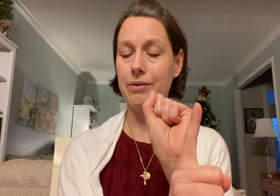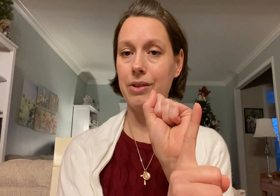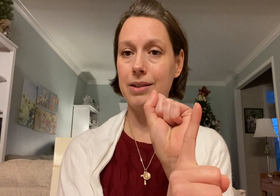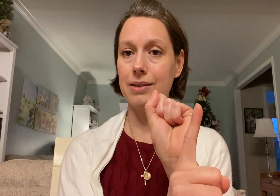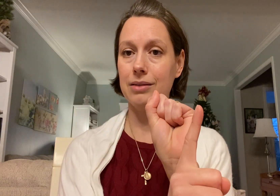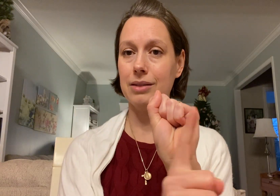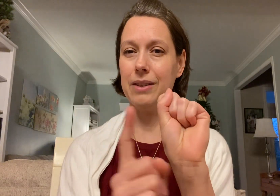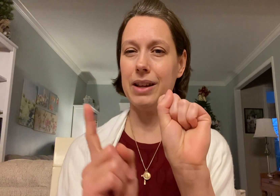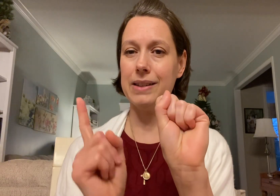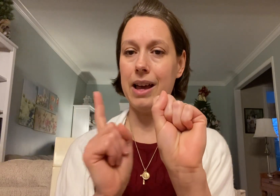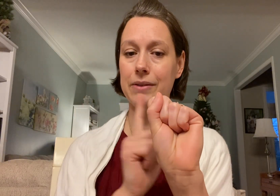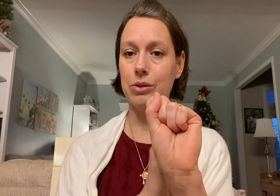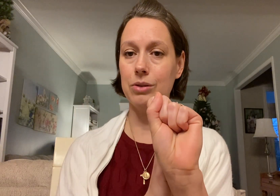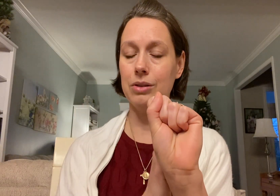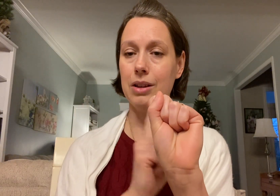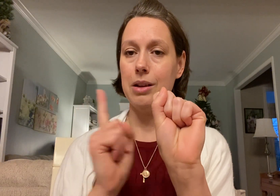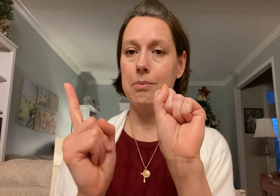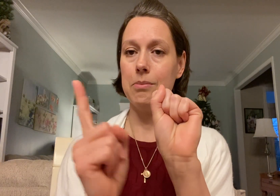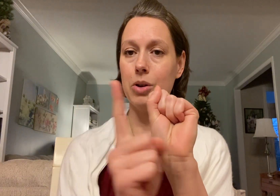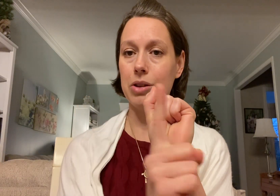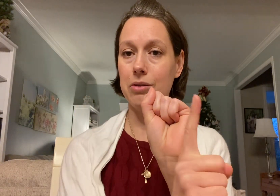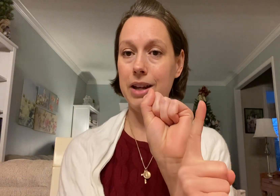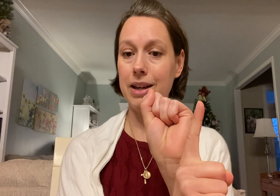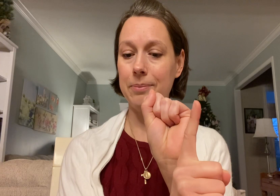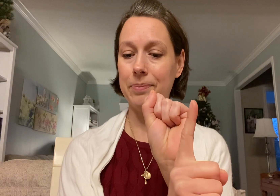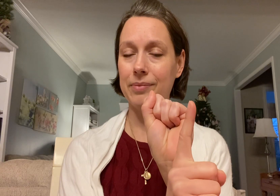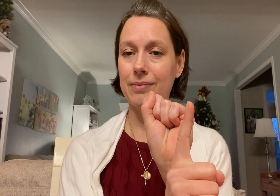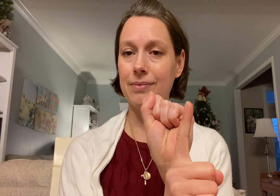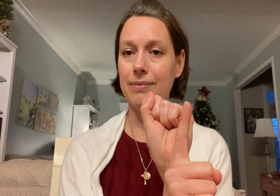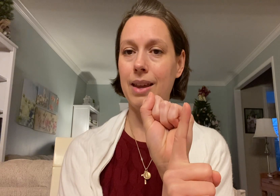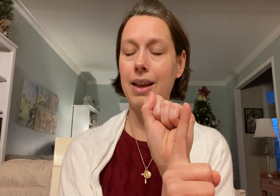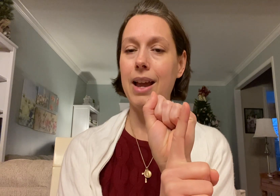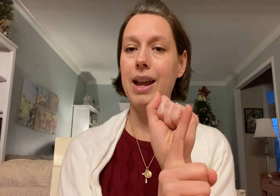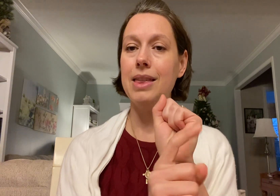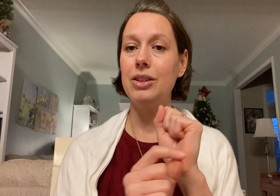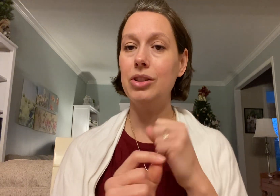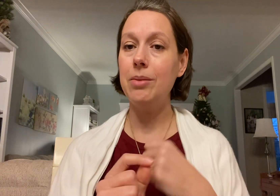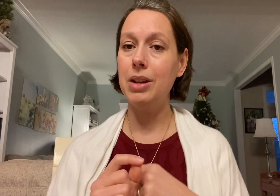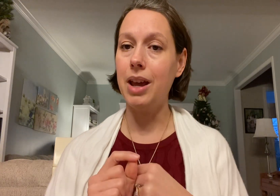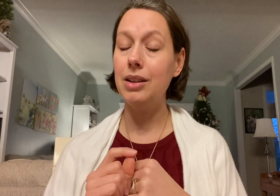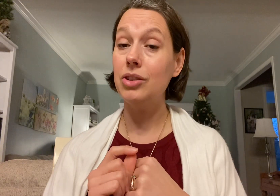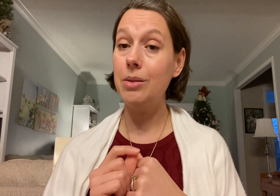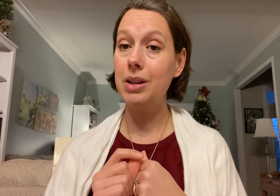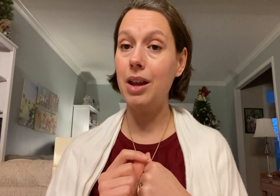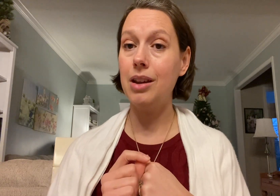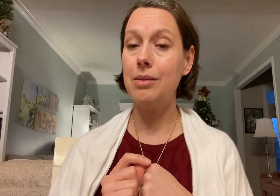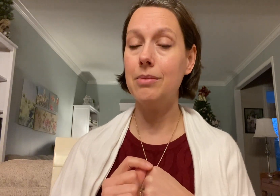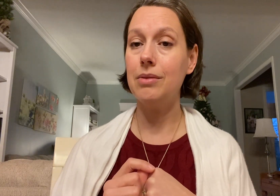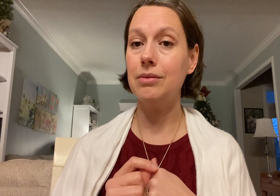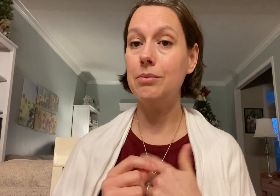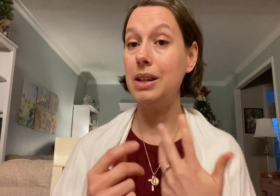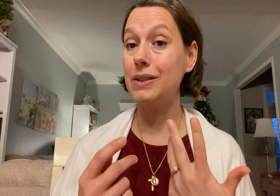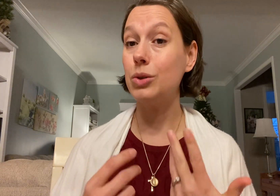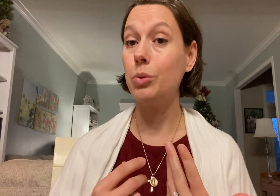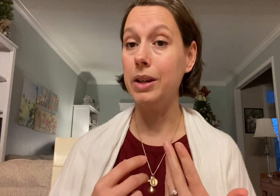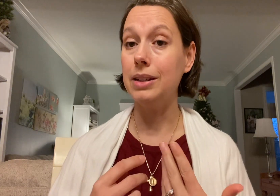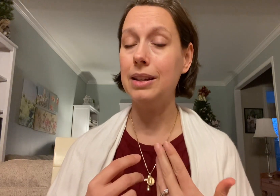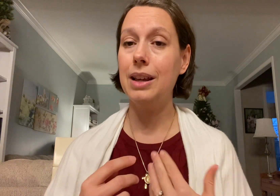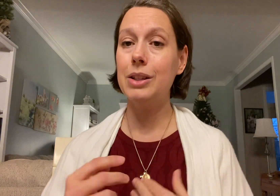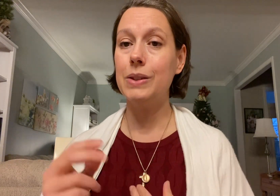front, kind of as a half circle. Mercury. And then Gemini. Gemini means twin. So